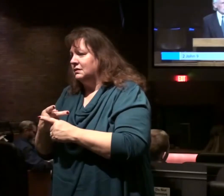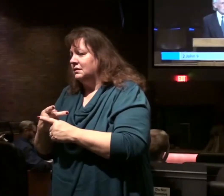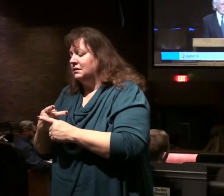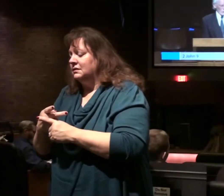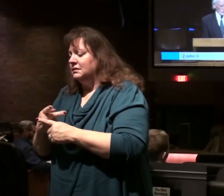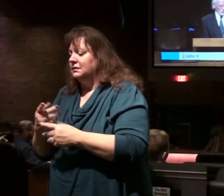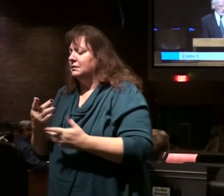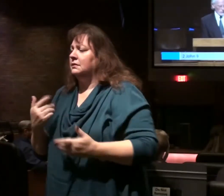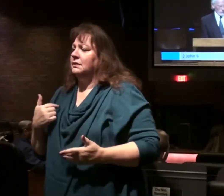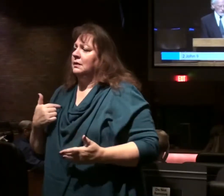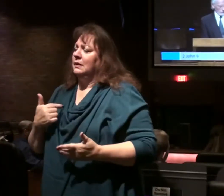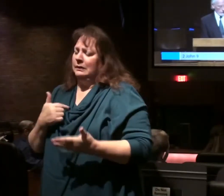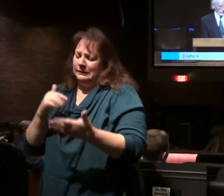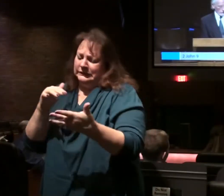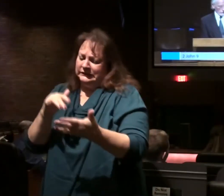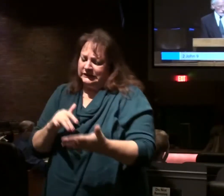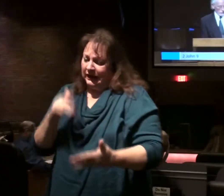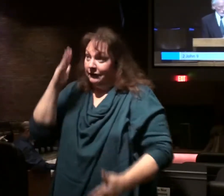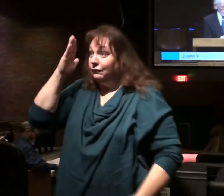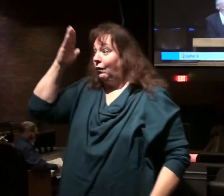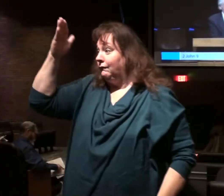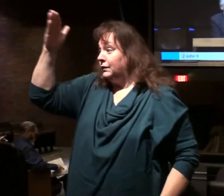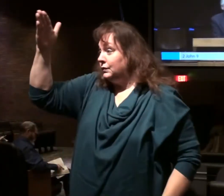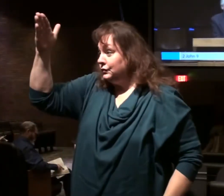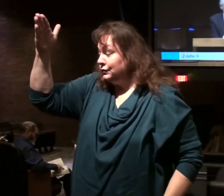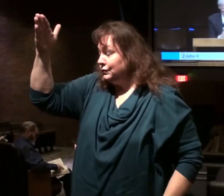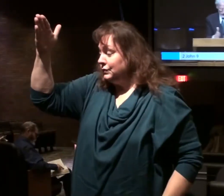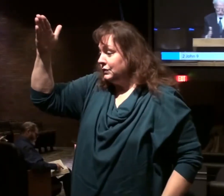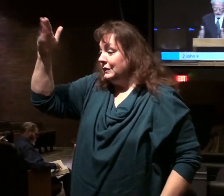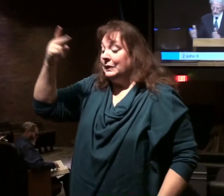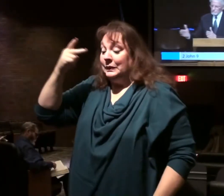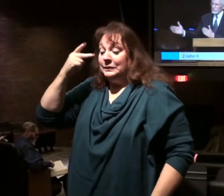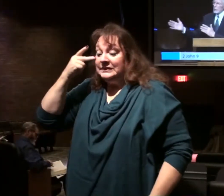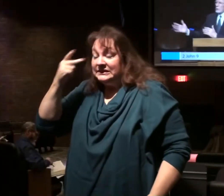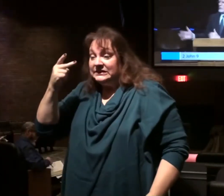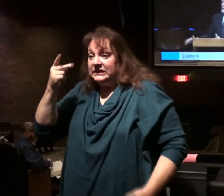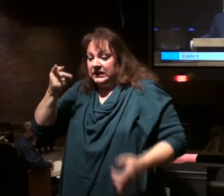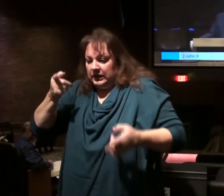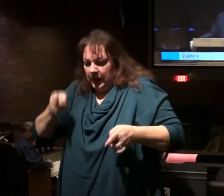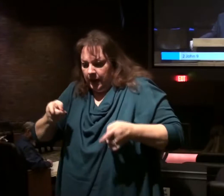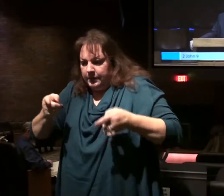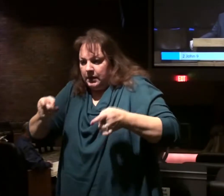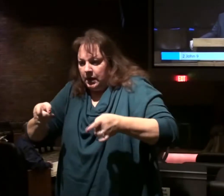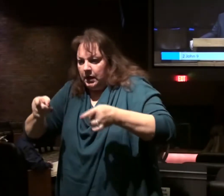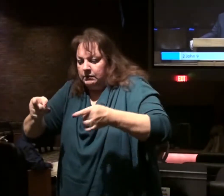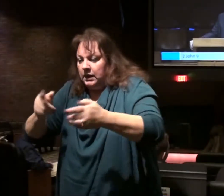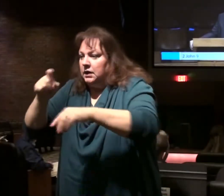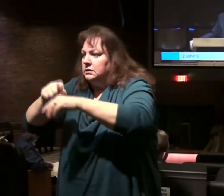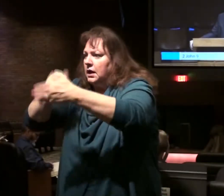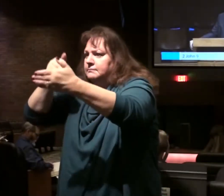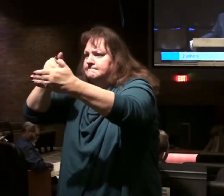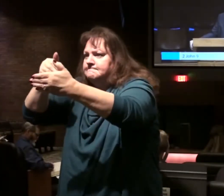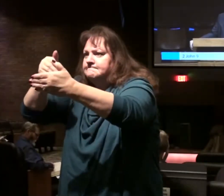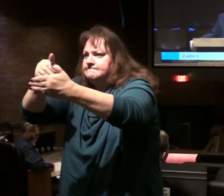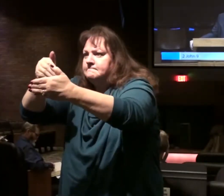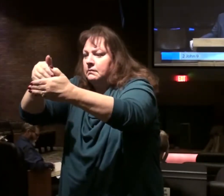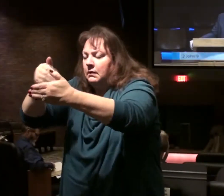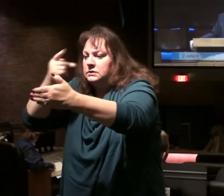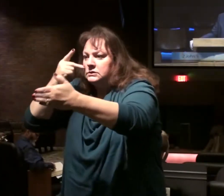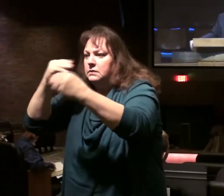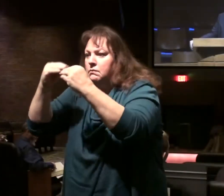So what we are studying for the future, we see things unfolding and the closer we get to that time,